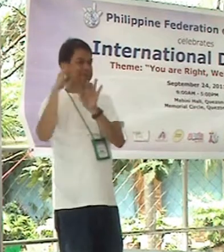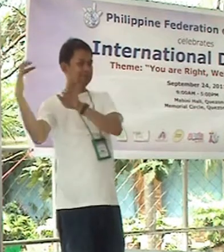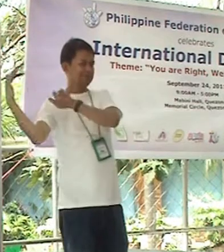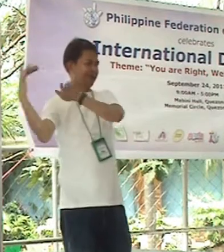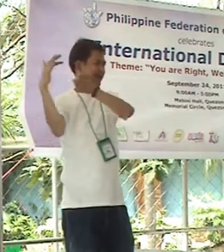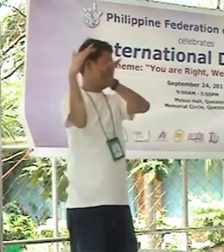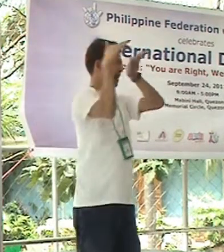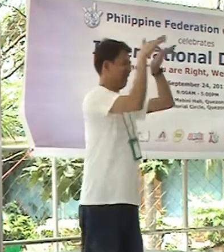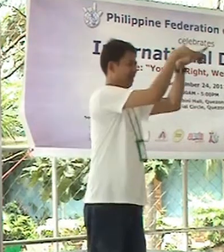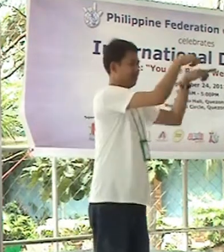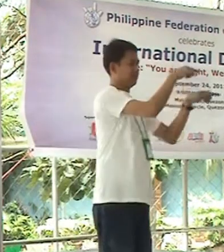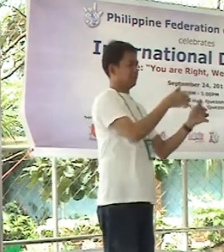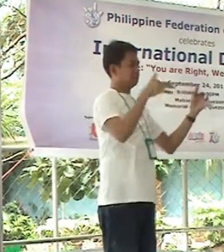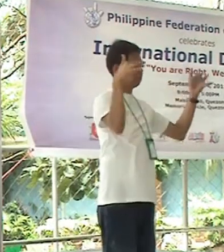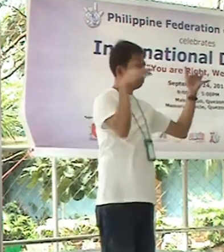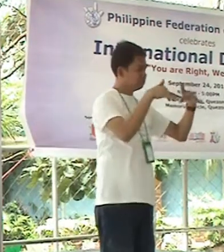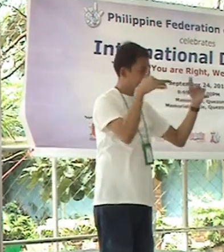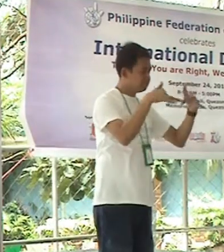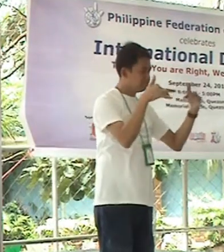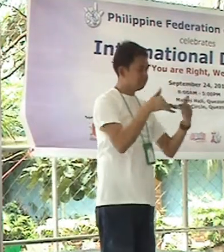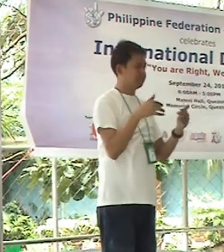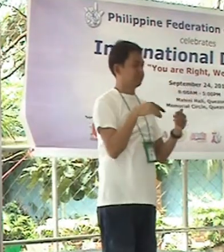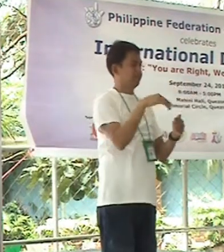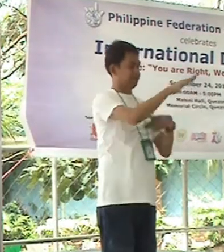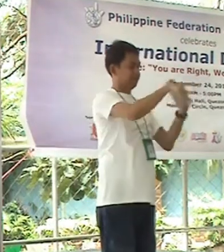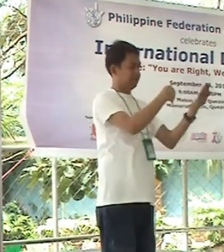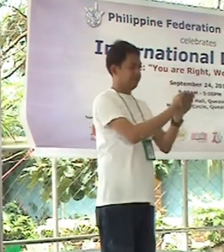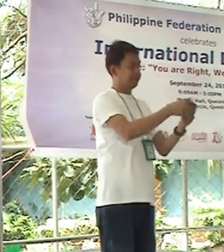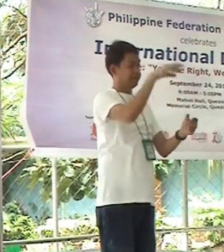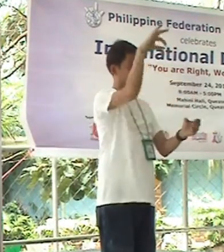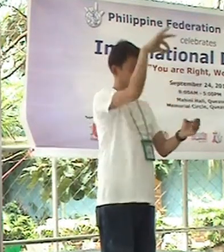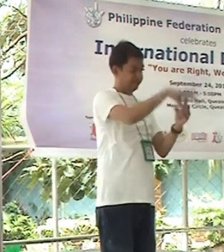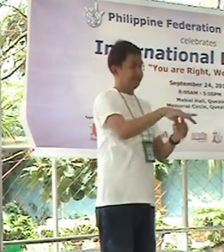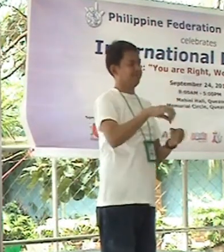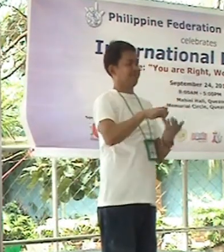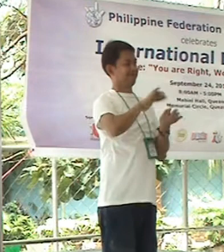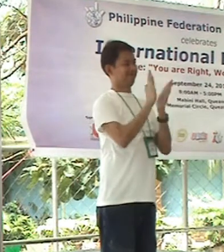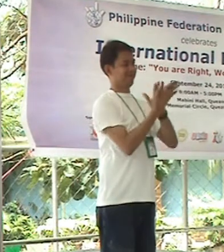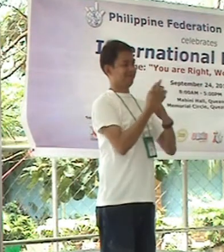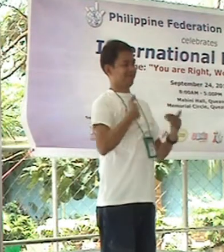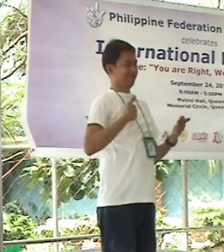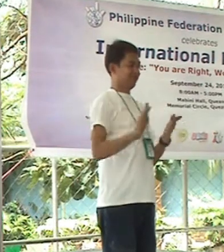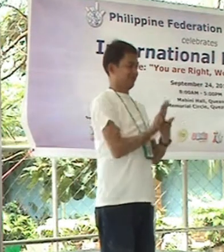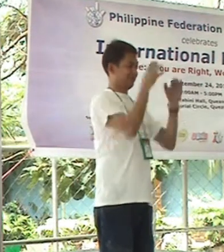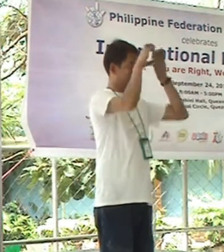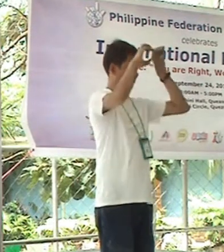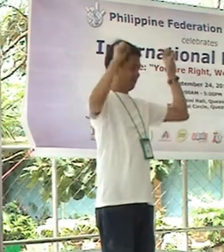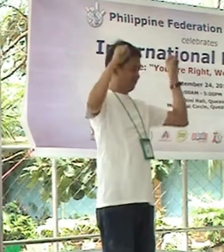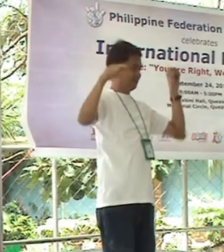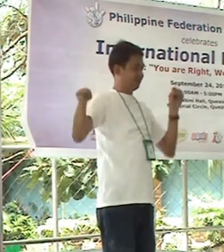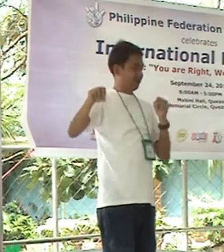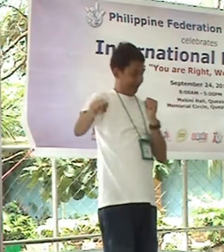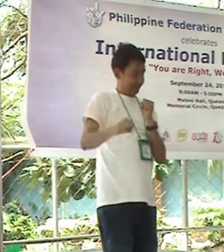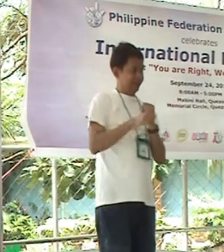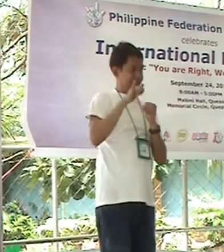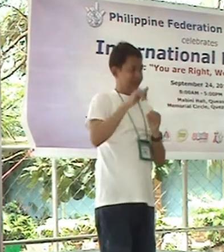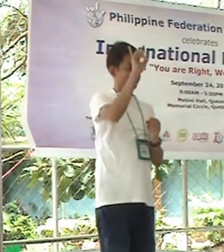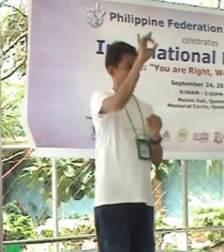So before we have a meeting for the who made sa Magyo, so I was elected as the